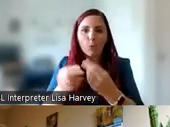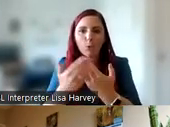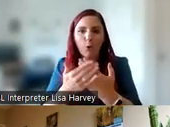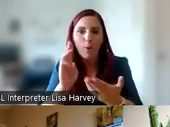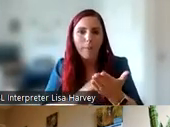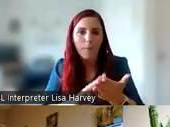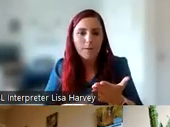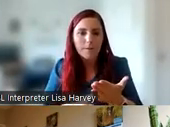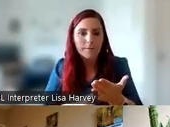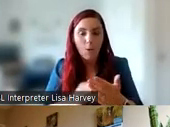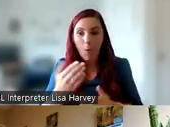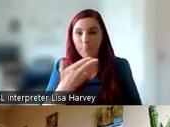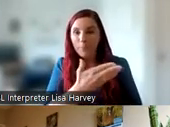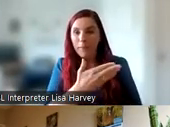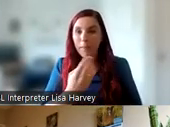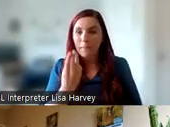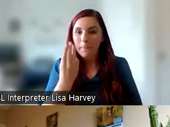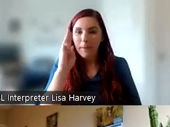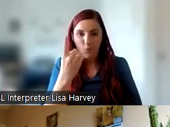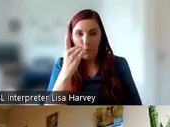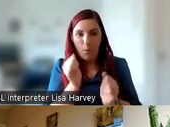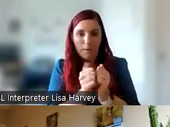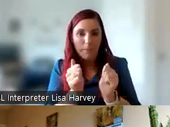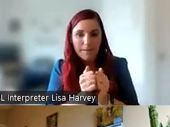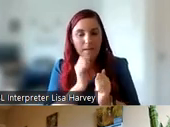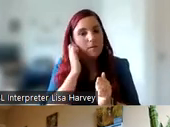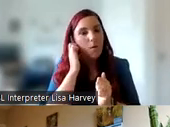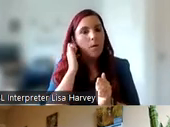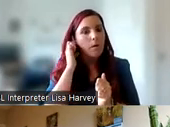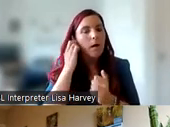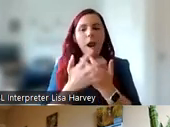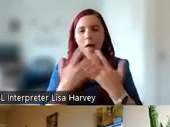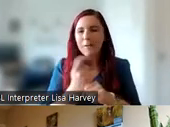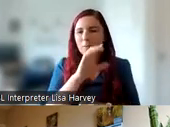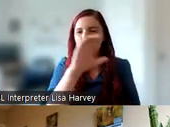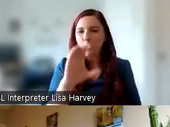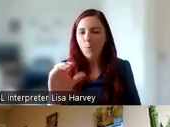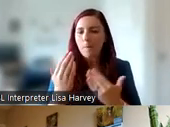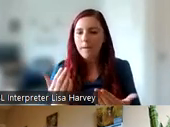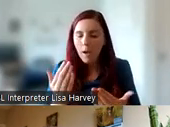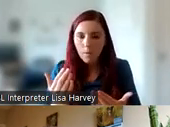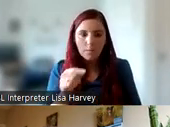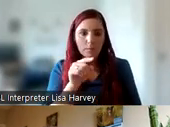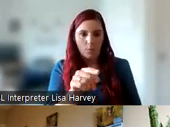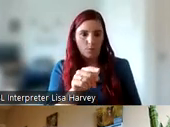And this is just a picture of one of our meetings. A lot of our meetings are on Zoom now these days. And when our research is active, we usually have meetings every